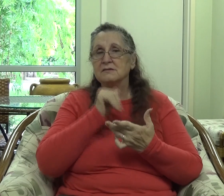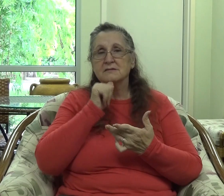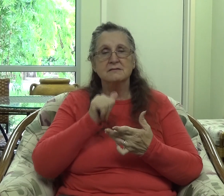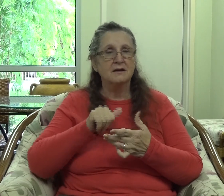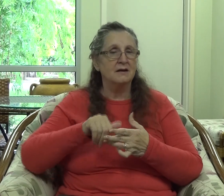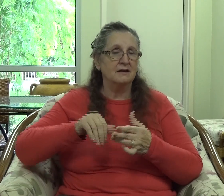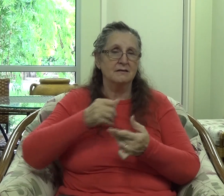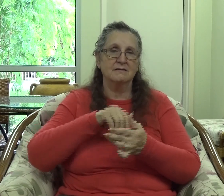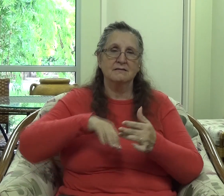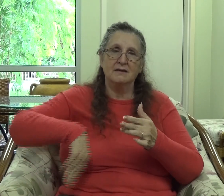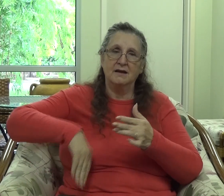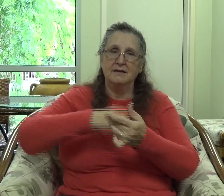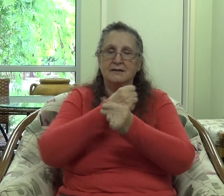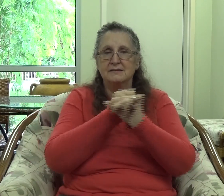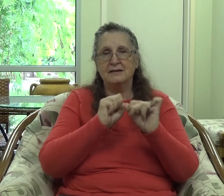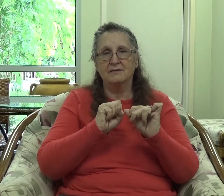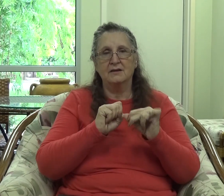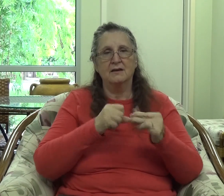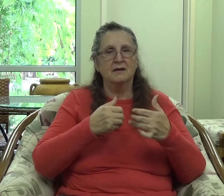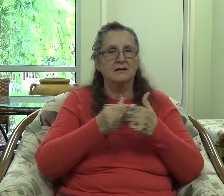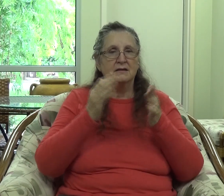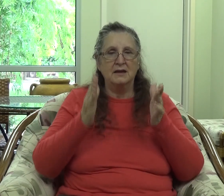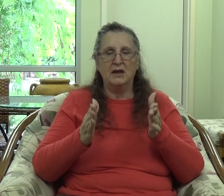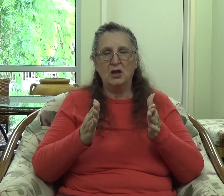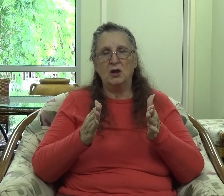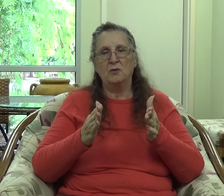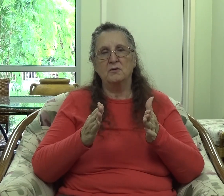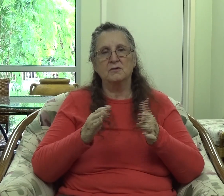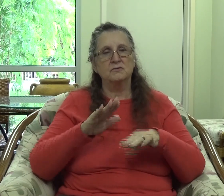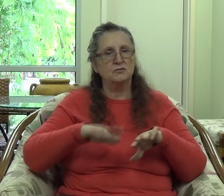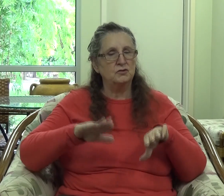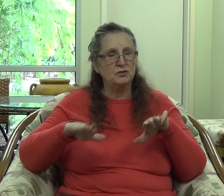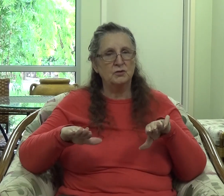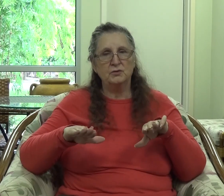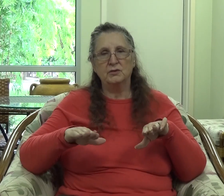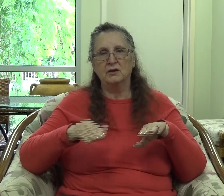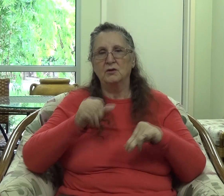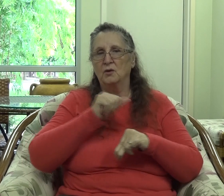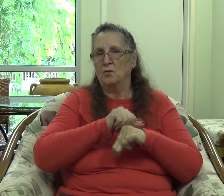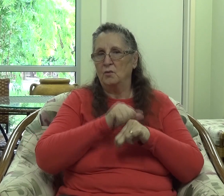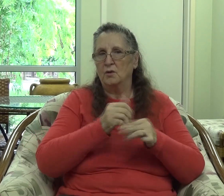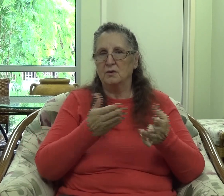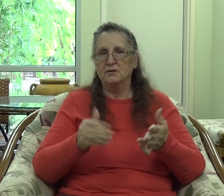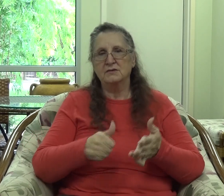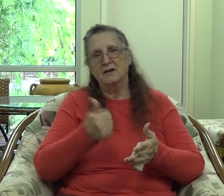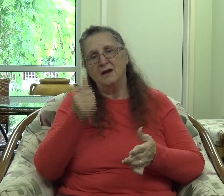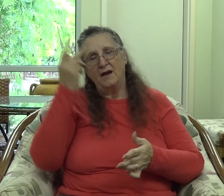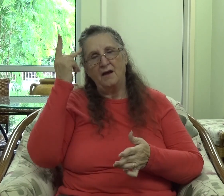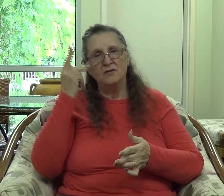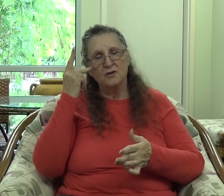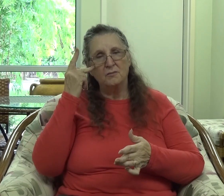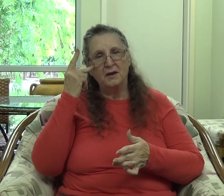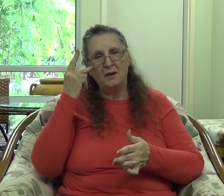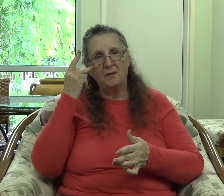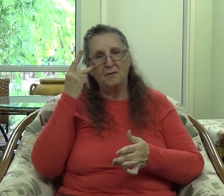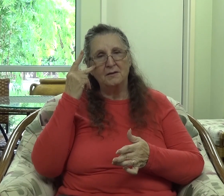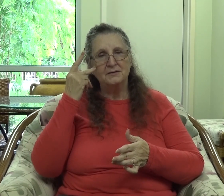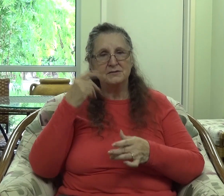our neighbors, our co-workers, the other parents on the soccer field or the basketball fields